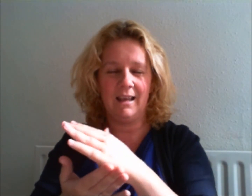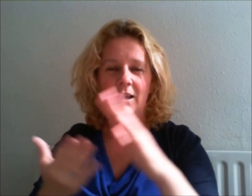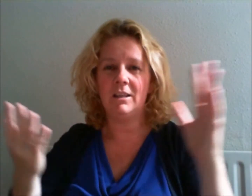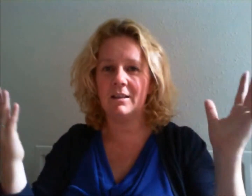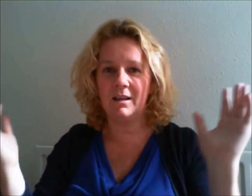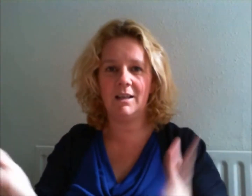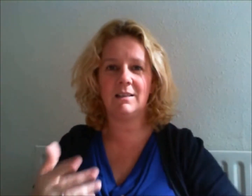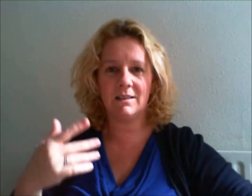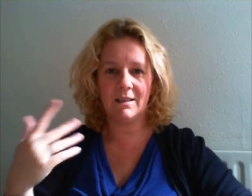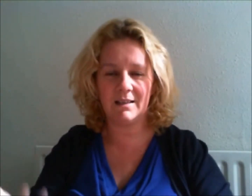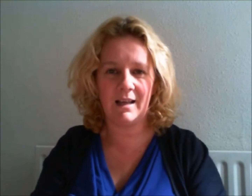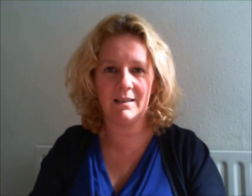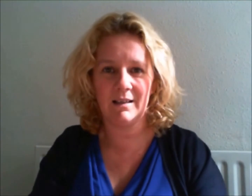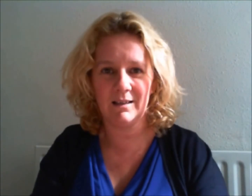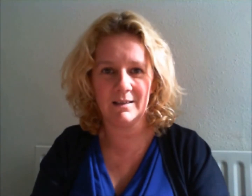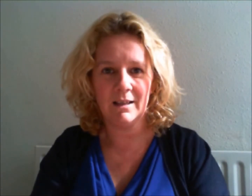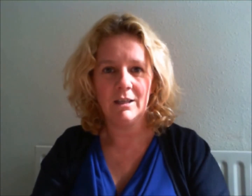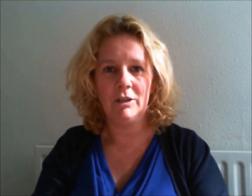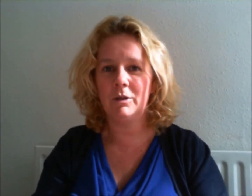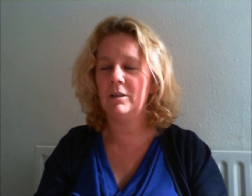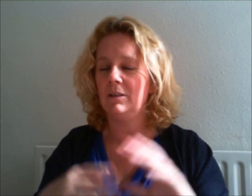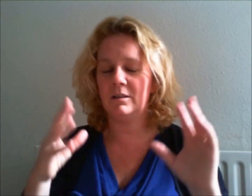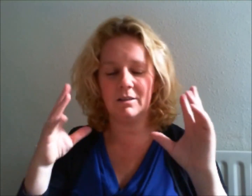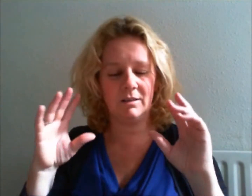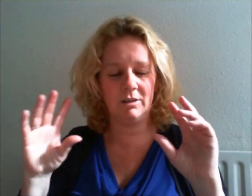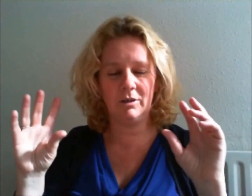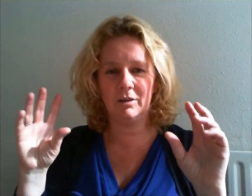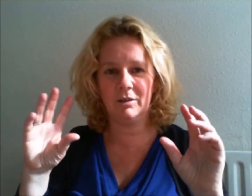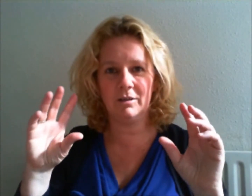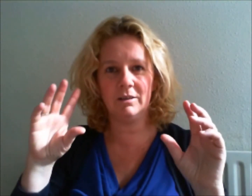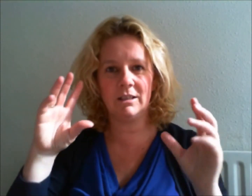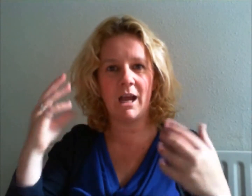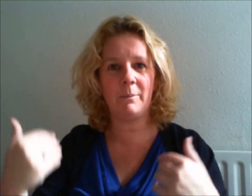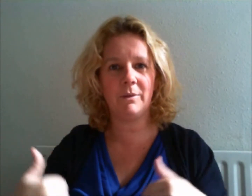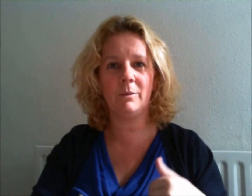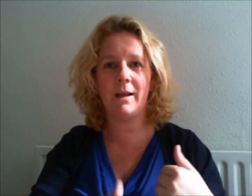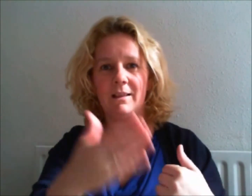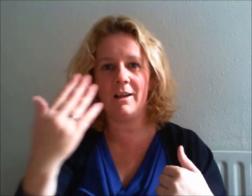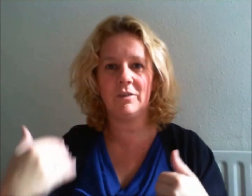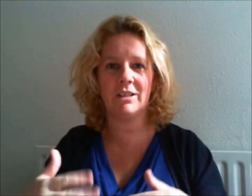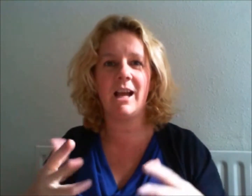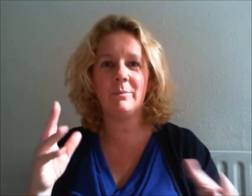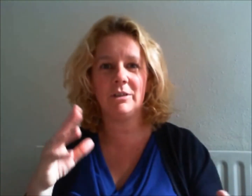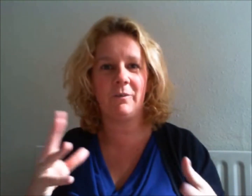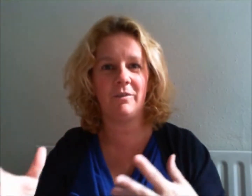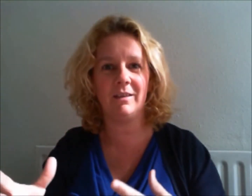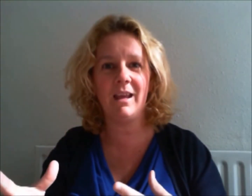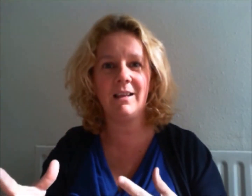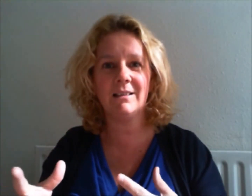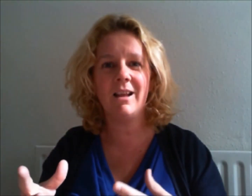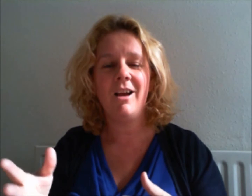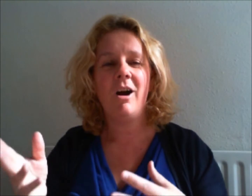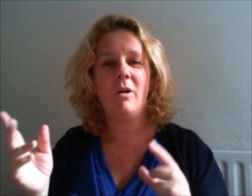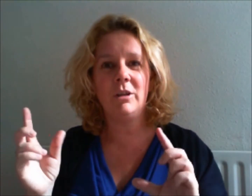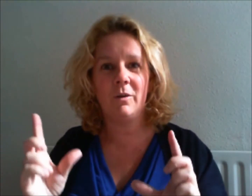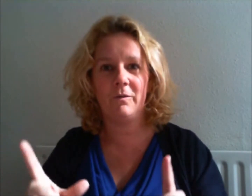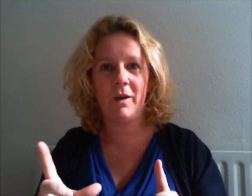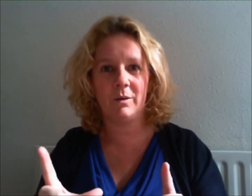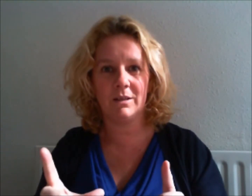The list is endless. You can tap the way that I've just tapped different things. Or you can focus